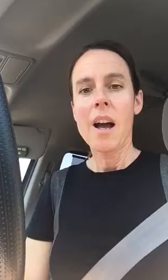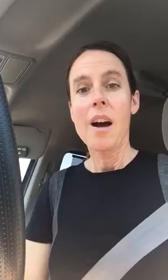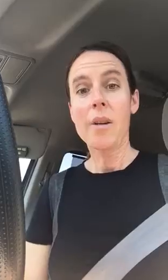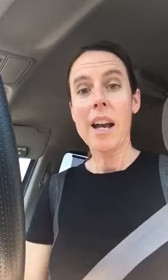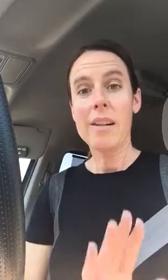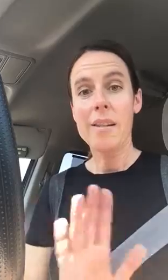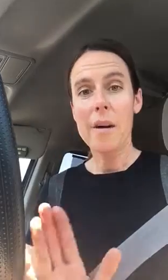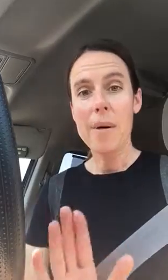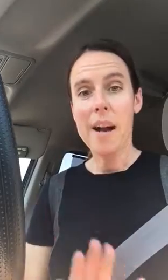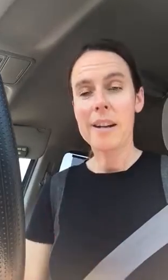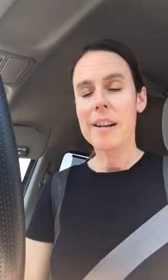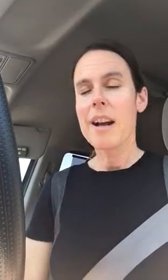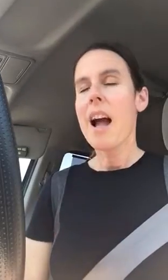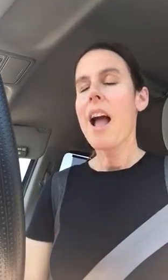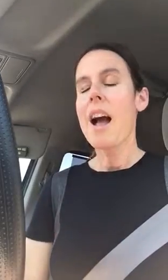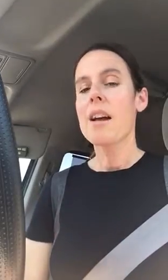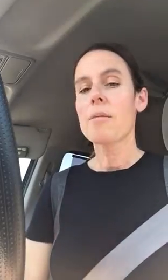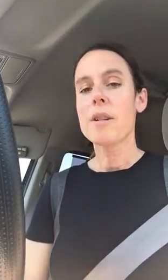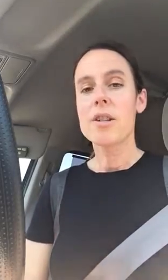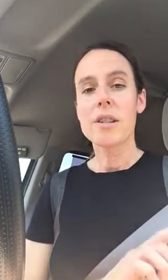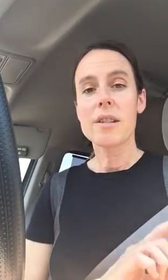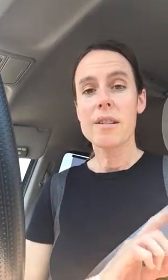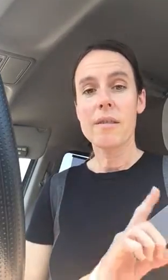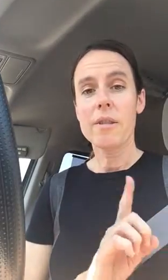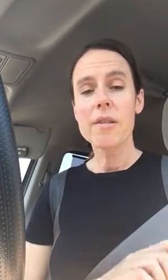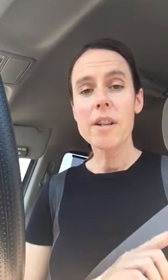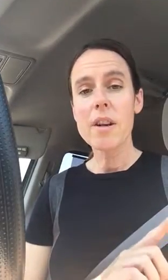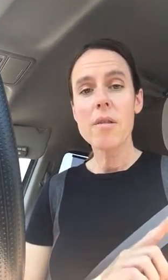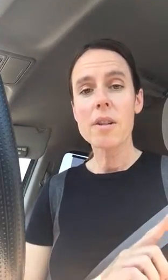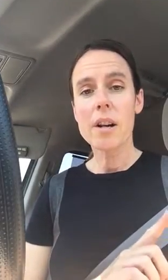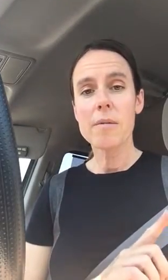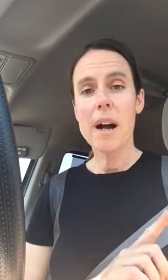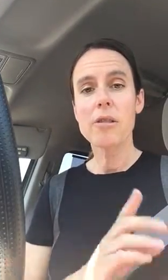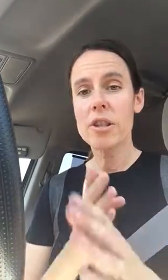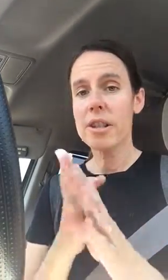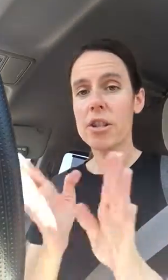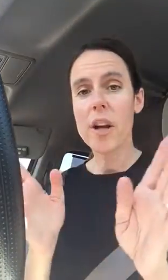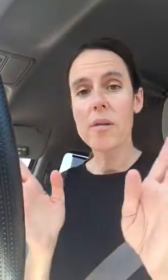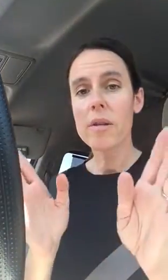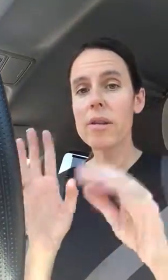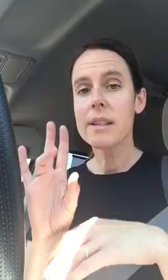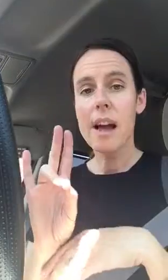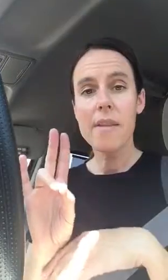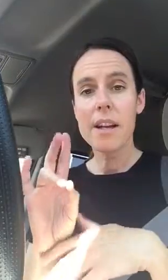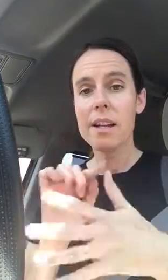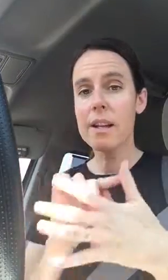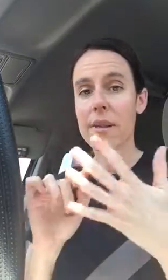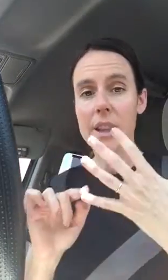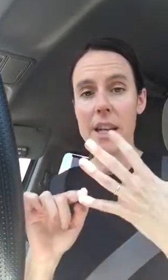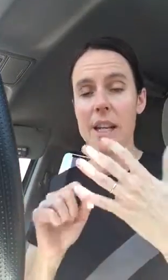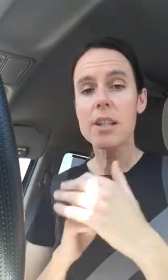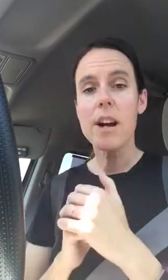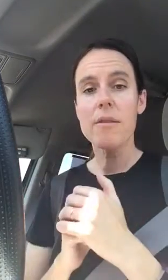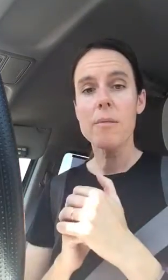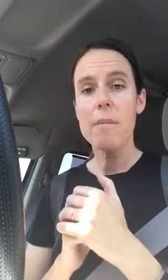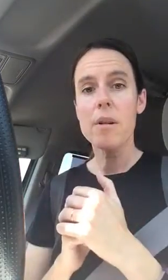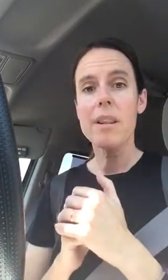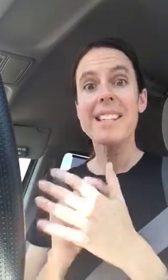Okay, I'm back and we just the first video talked about just the general seven different things you have to remember the